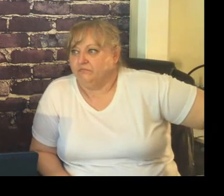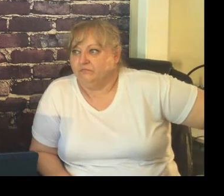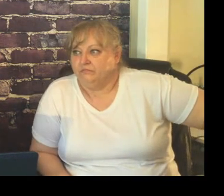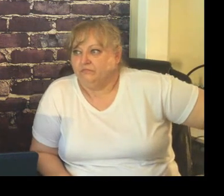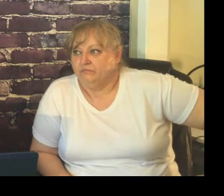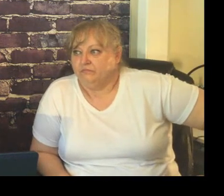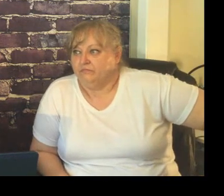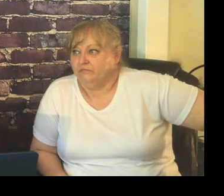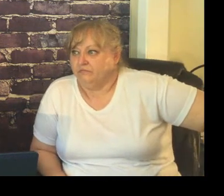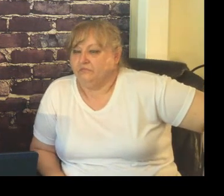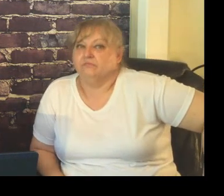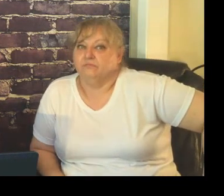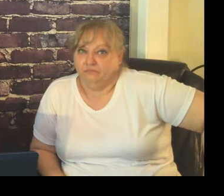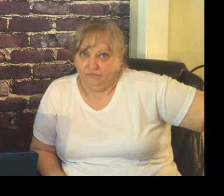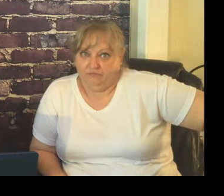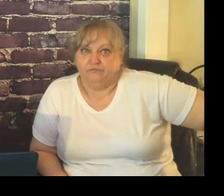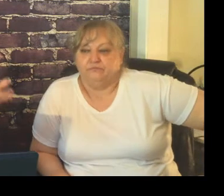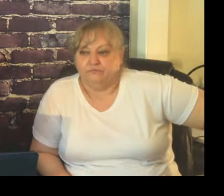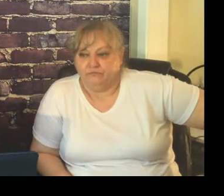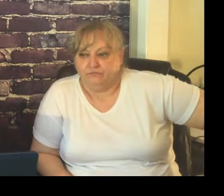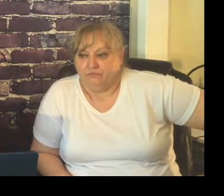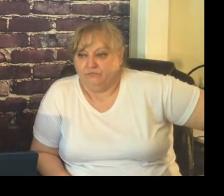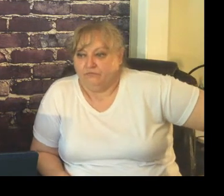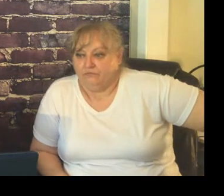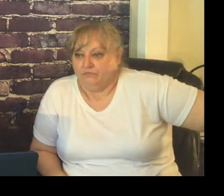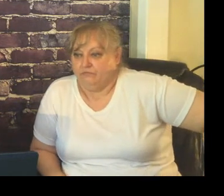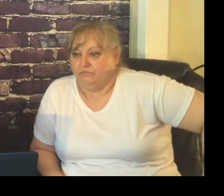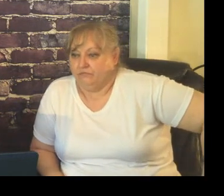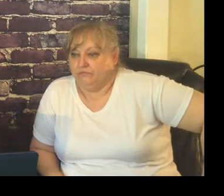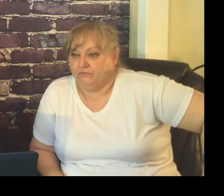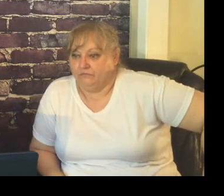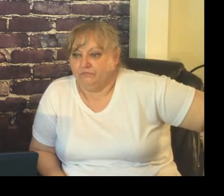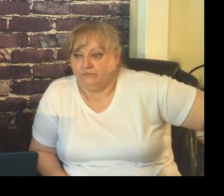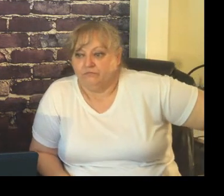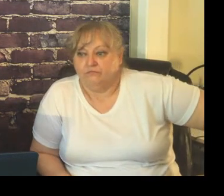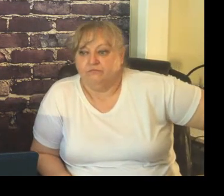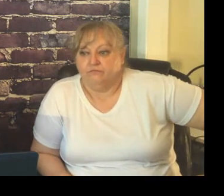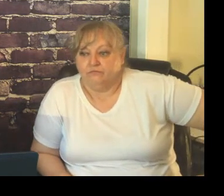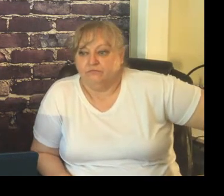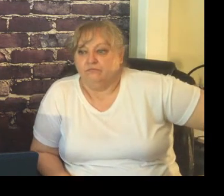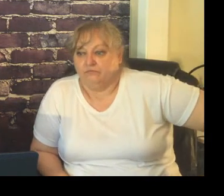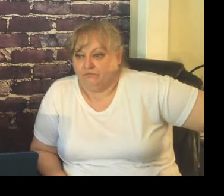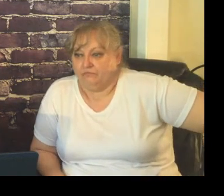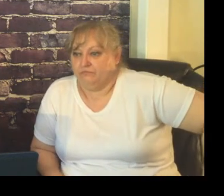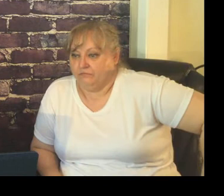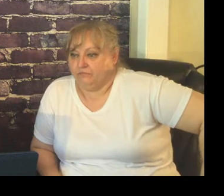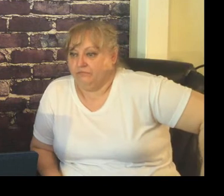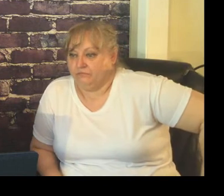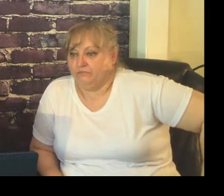understood that parents worked we understood that sometimes it was difficult for them to get to the school so we made ourselves available to come